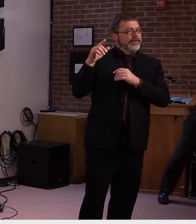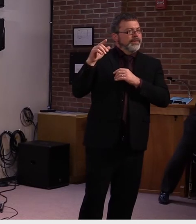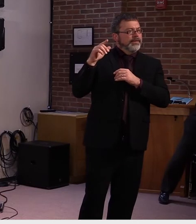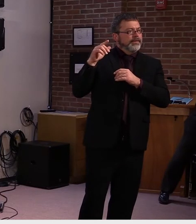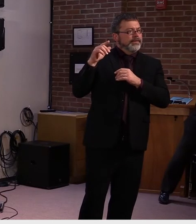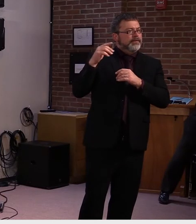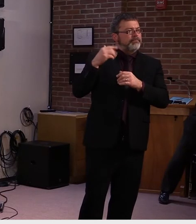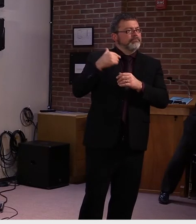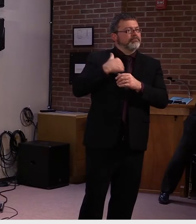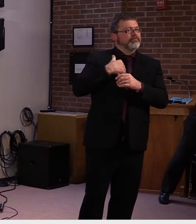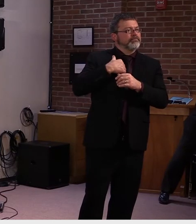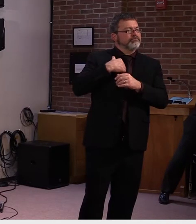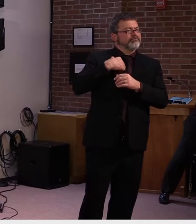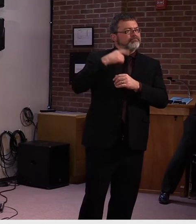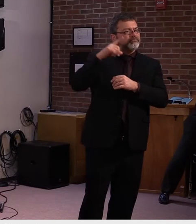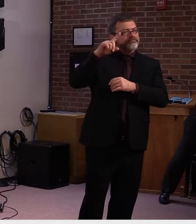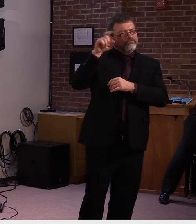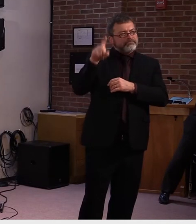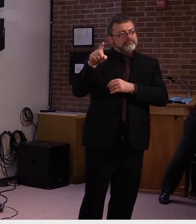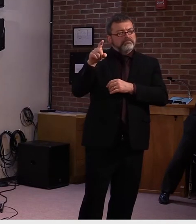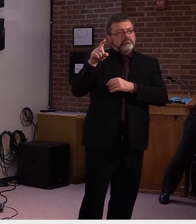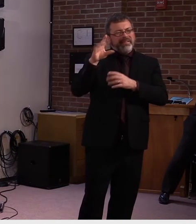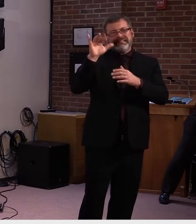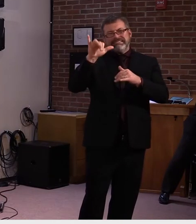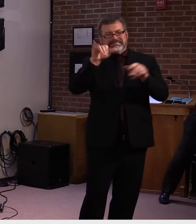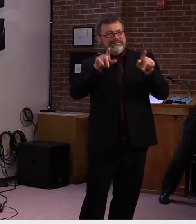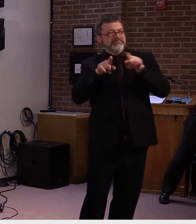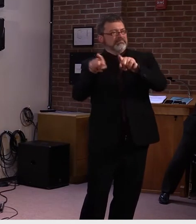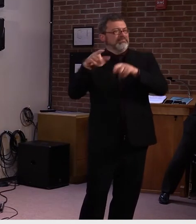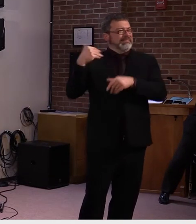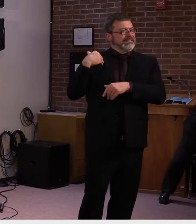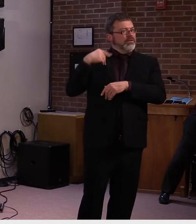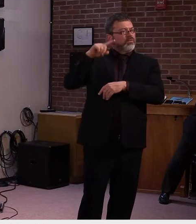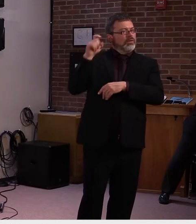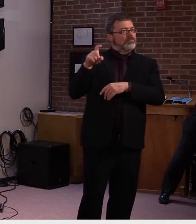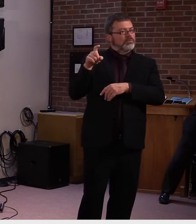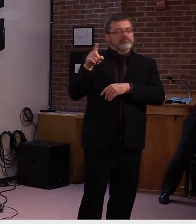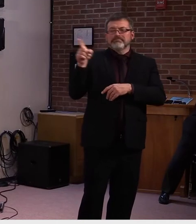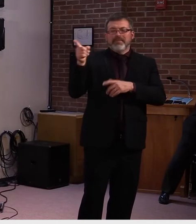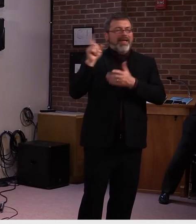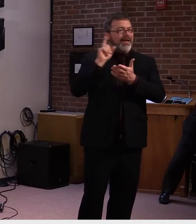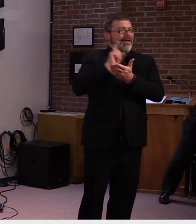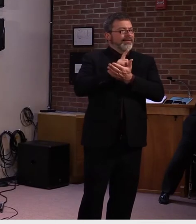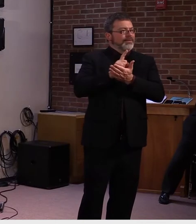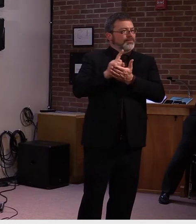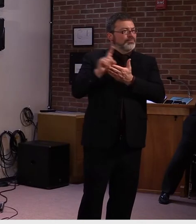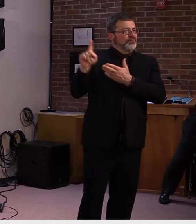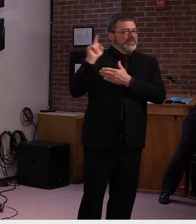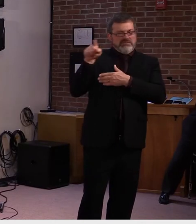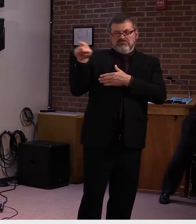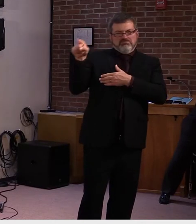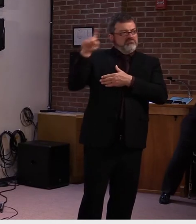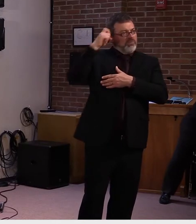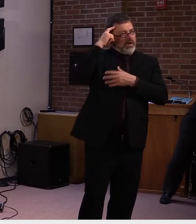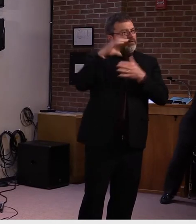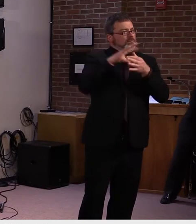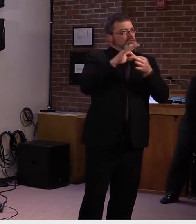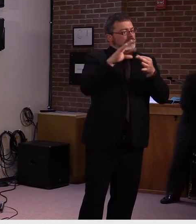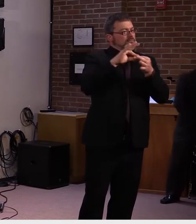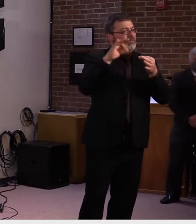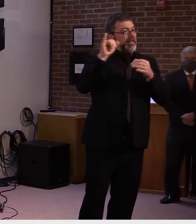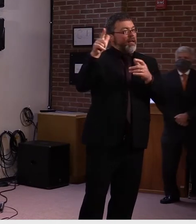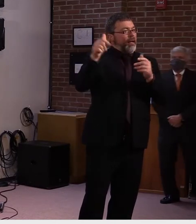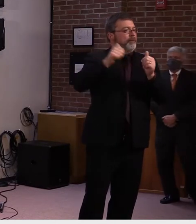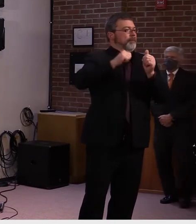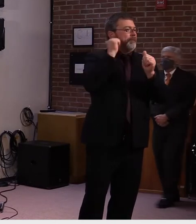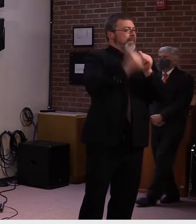question, Mike, with True North Report. Uh, so last week you extended the state of emergency for another month. There has been two deaths, two more deaths